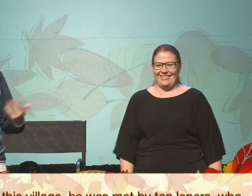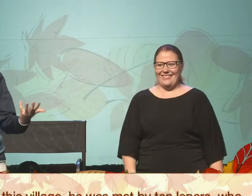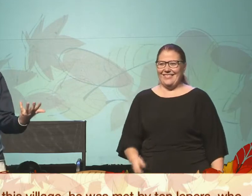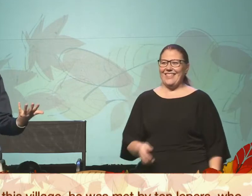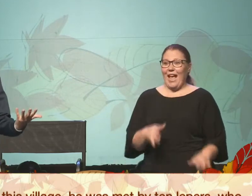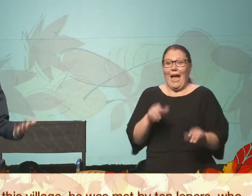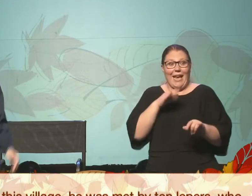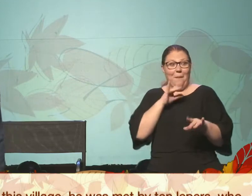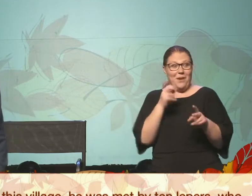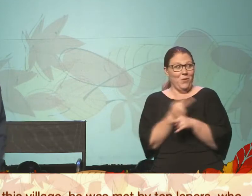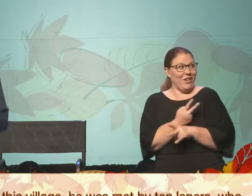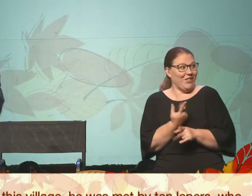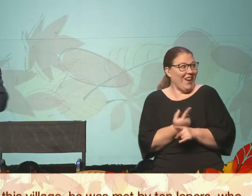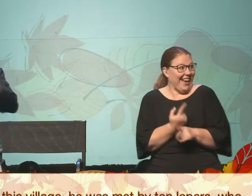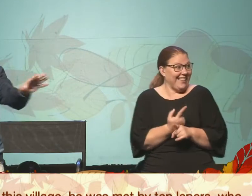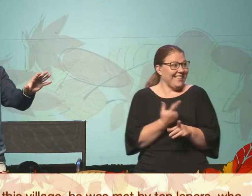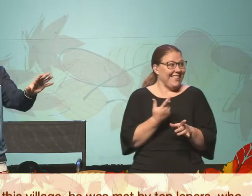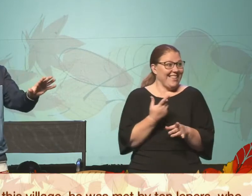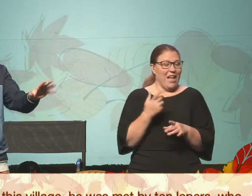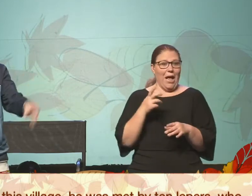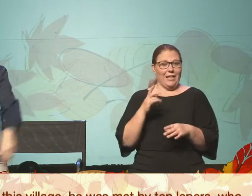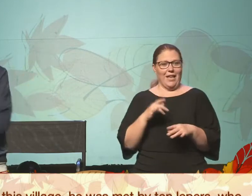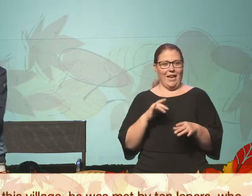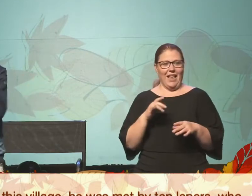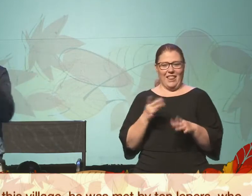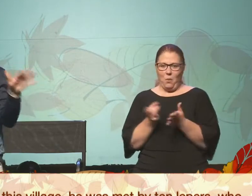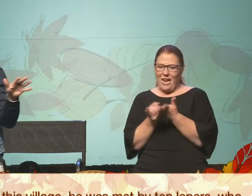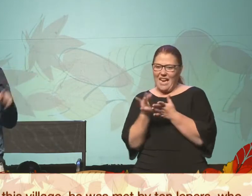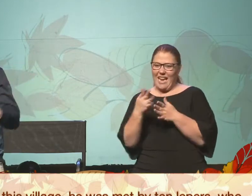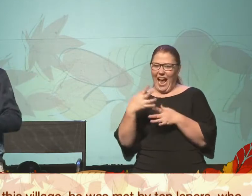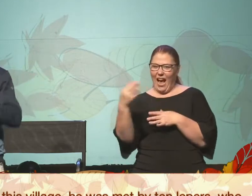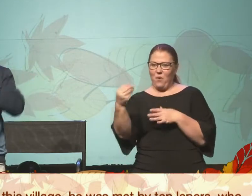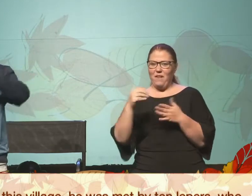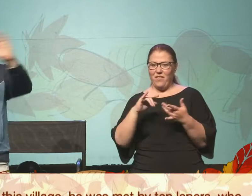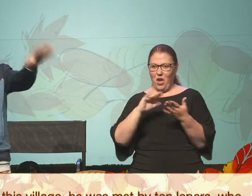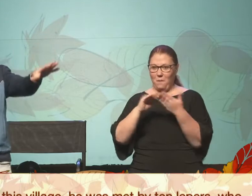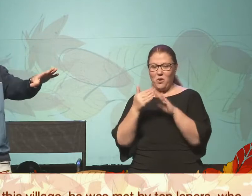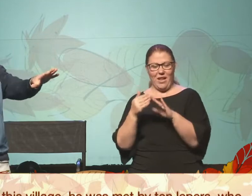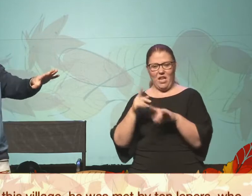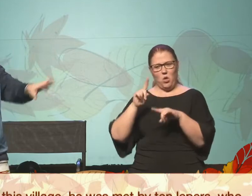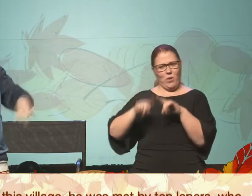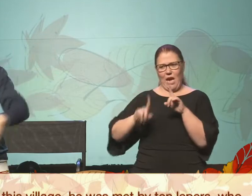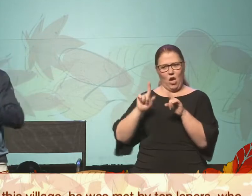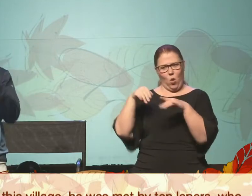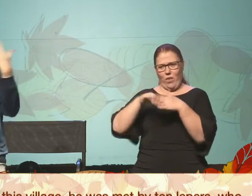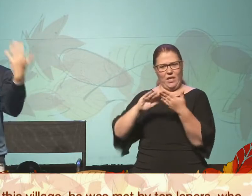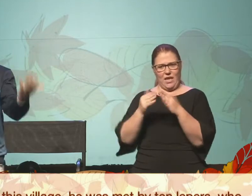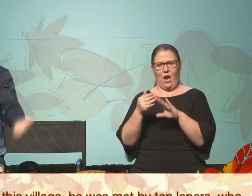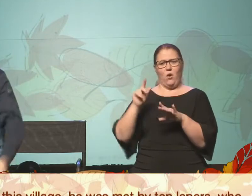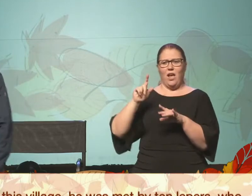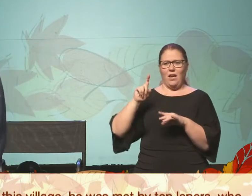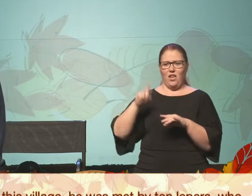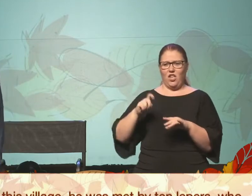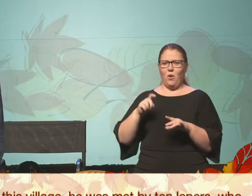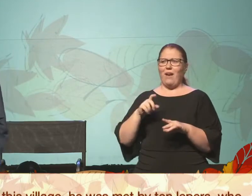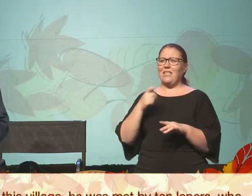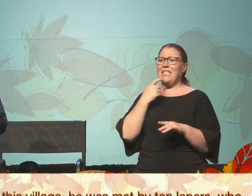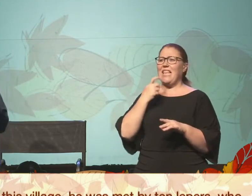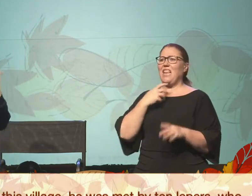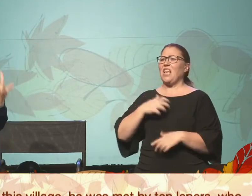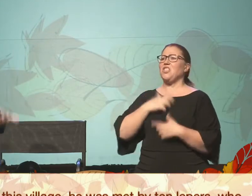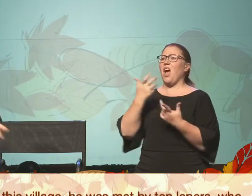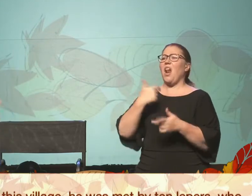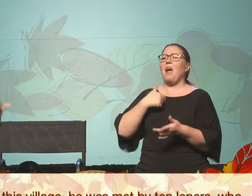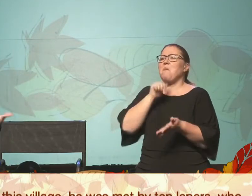See, it could be worse, right? I mean, they were like out of community. You couldn't be in the town. You had to stay far away from people. You had to shout things like unclean.